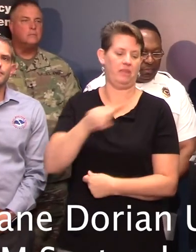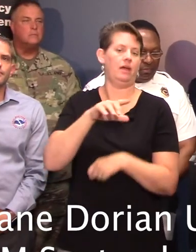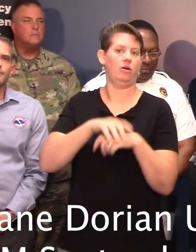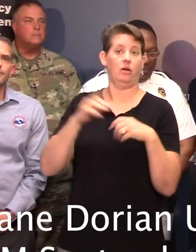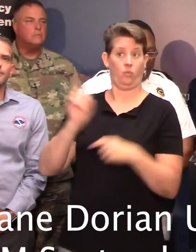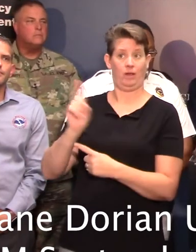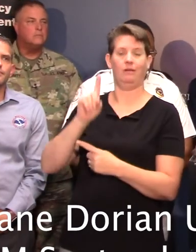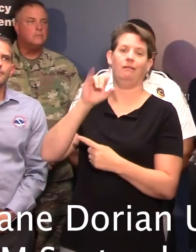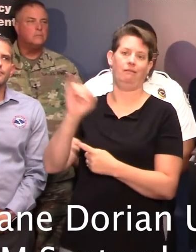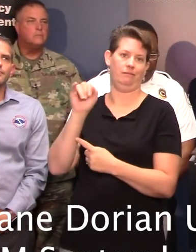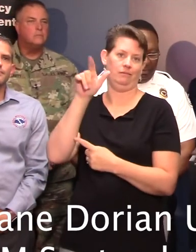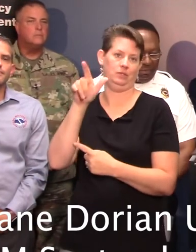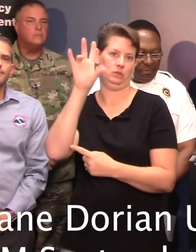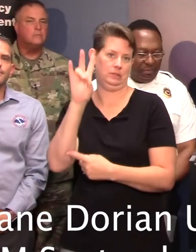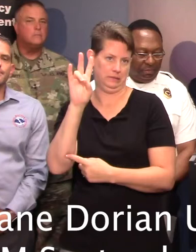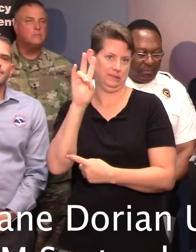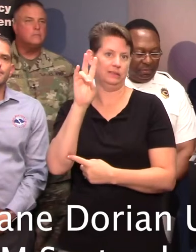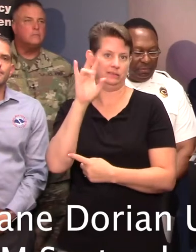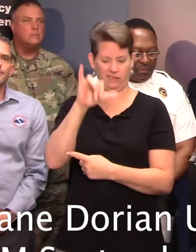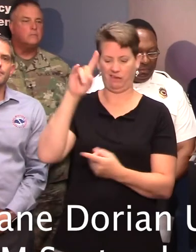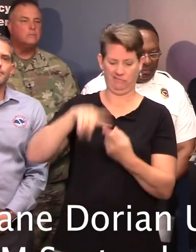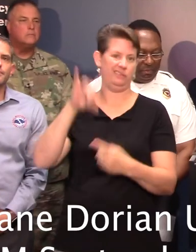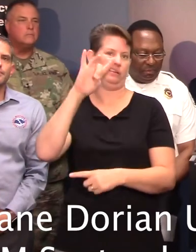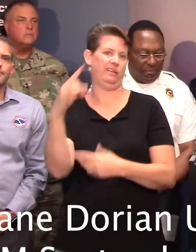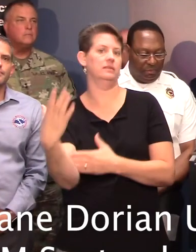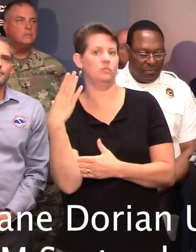-26 alone through that same time period through 8 a.m.